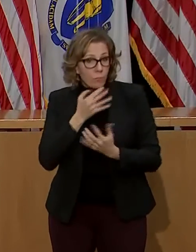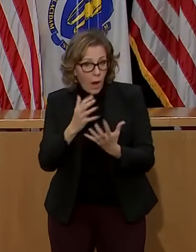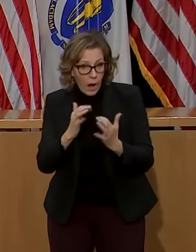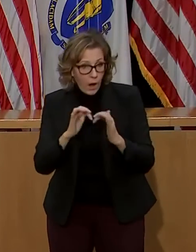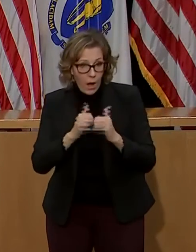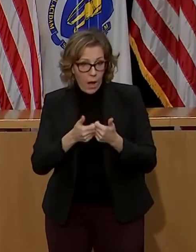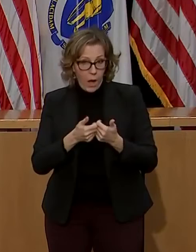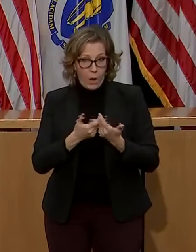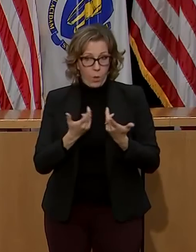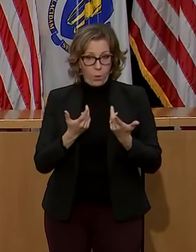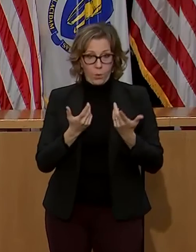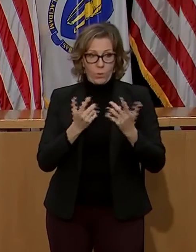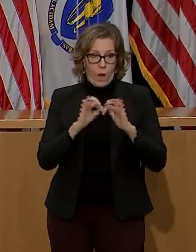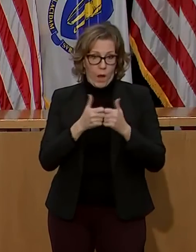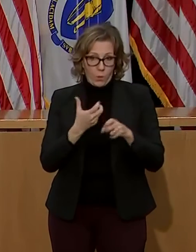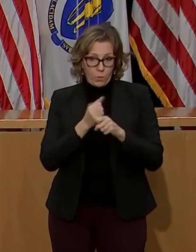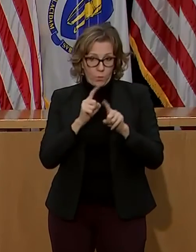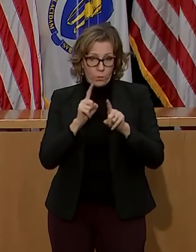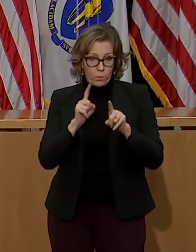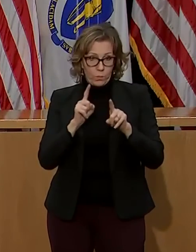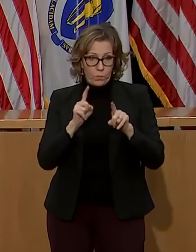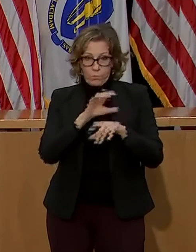for PPE orders will be available online.